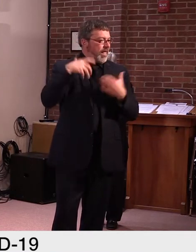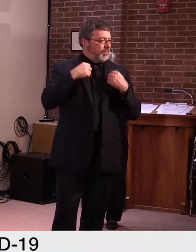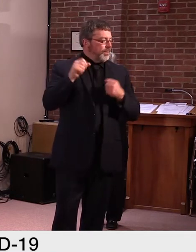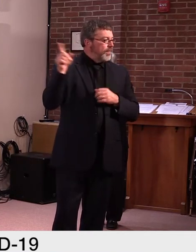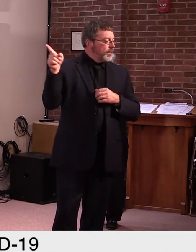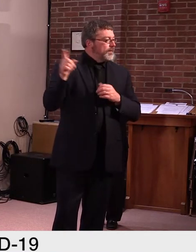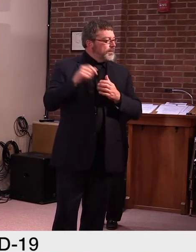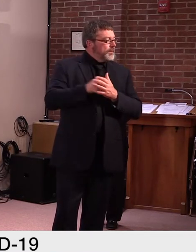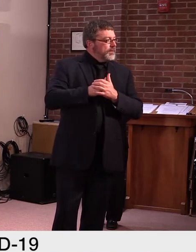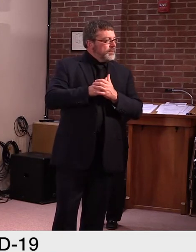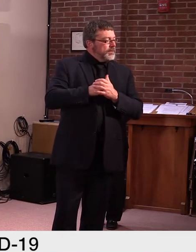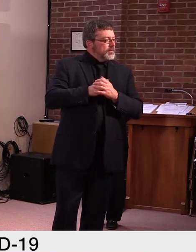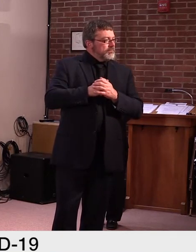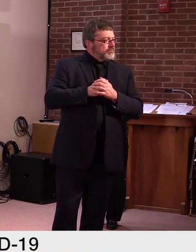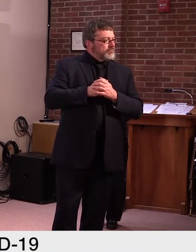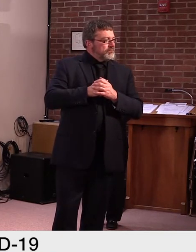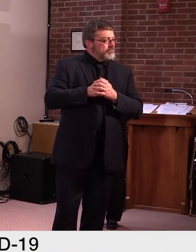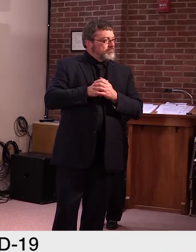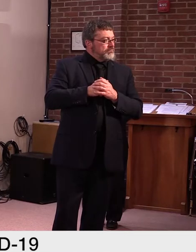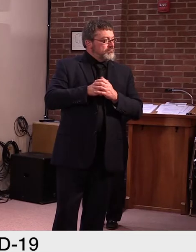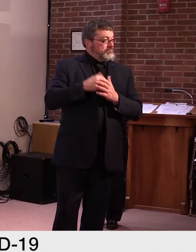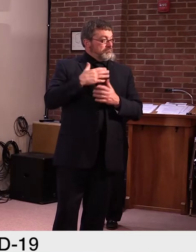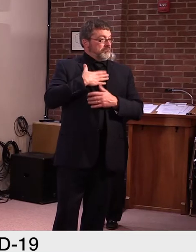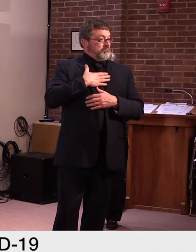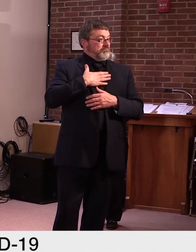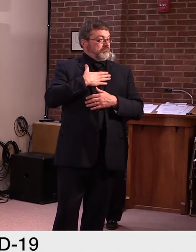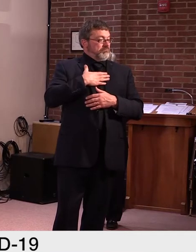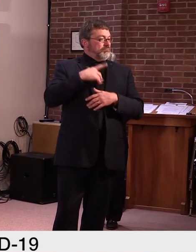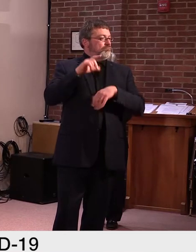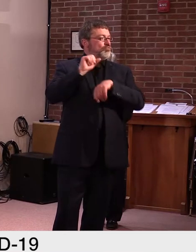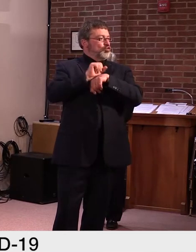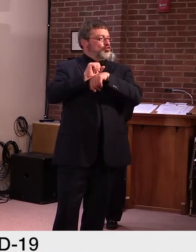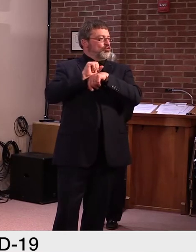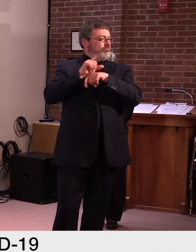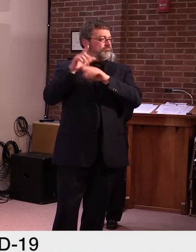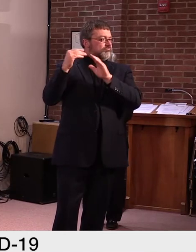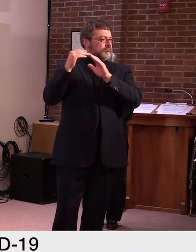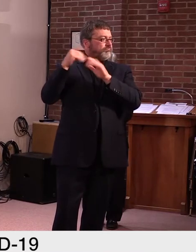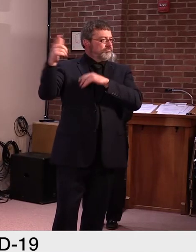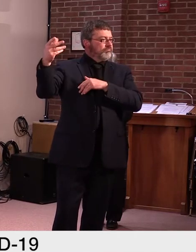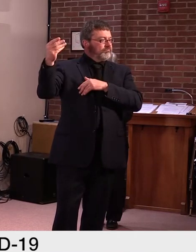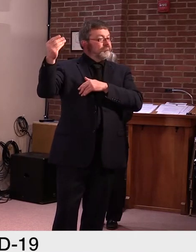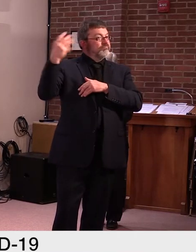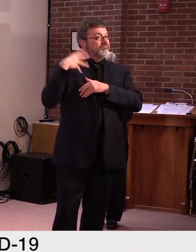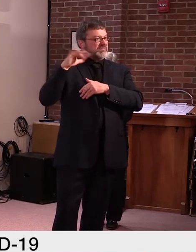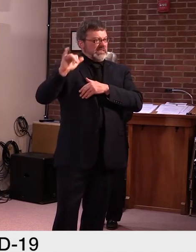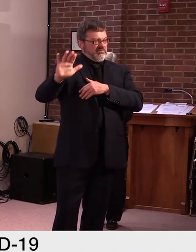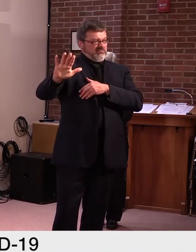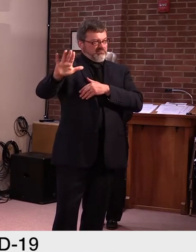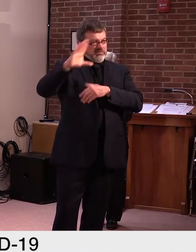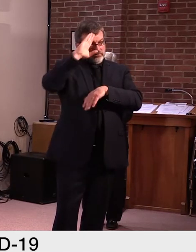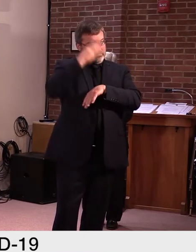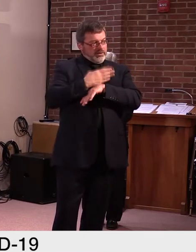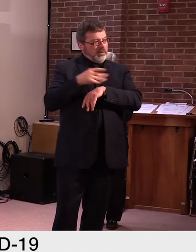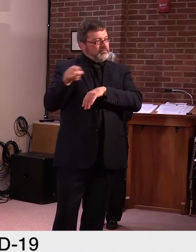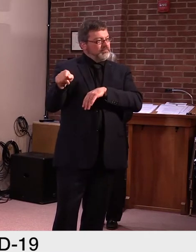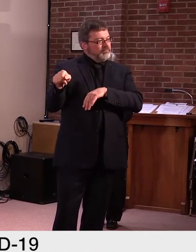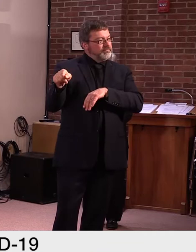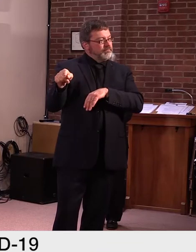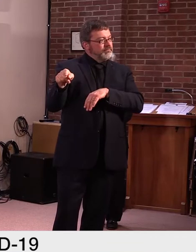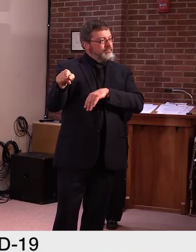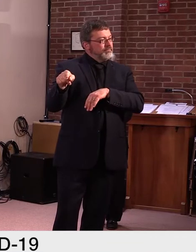me that her son, um, was in a position where he needed to be tested,